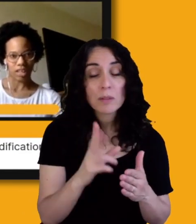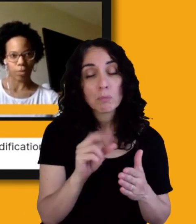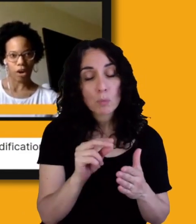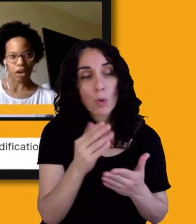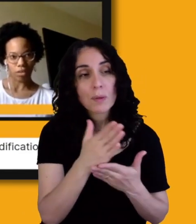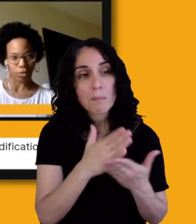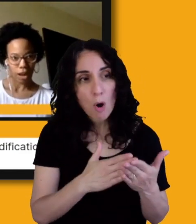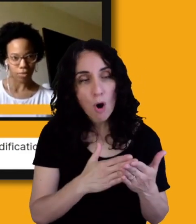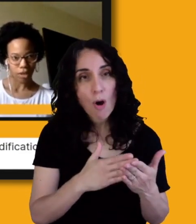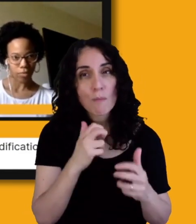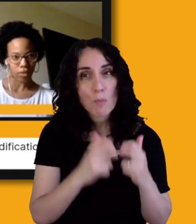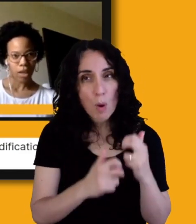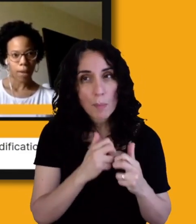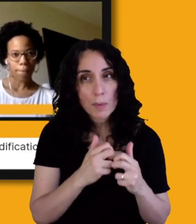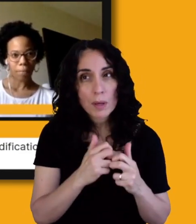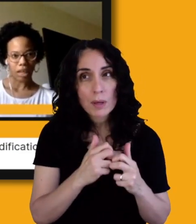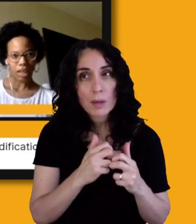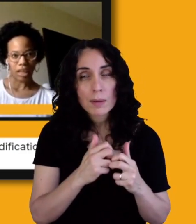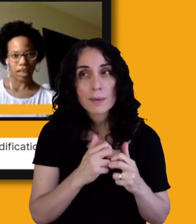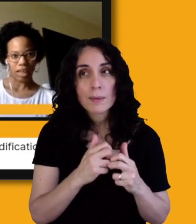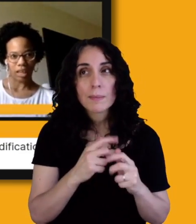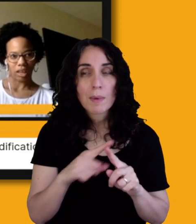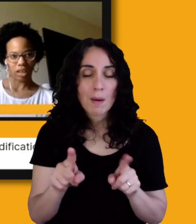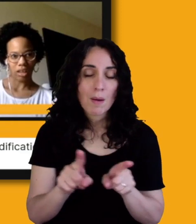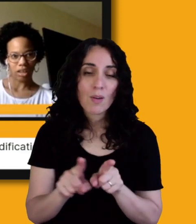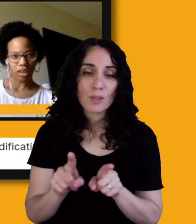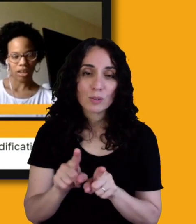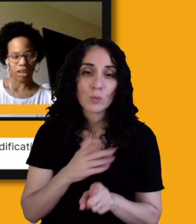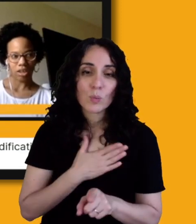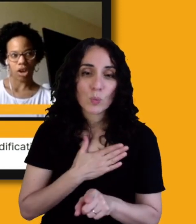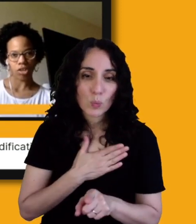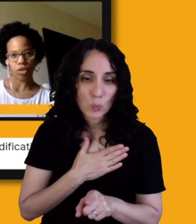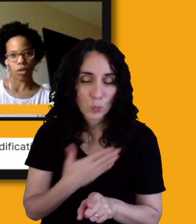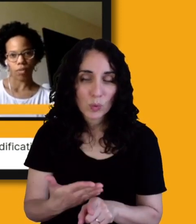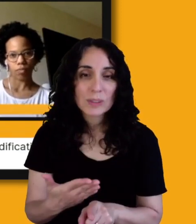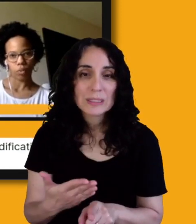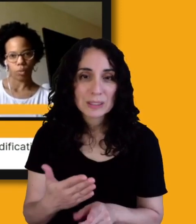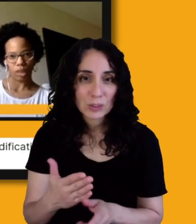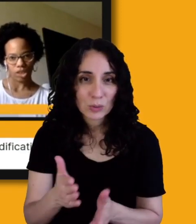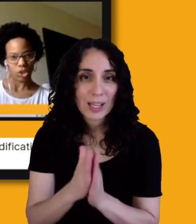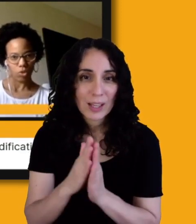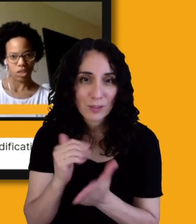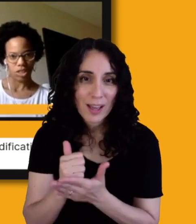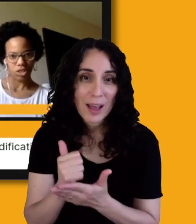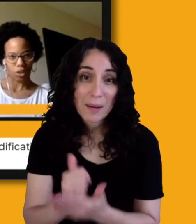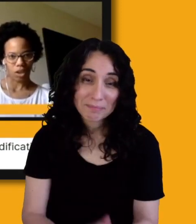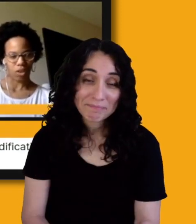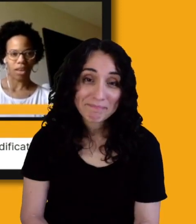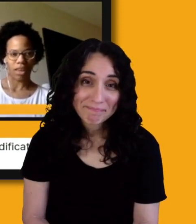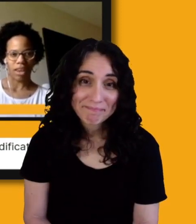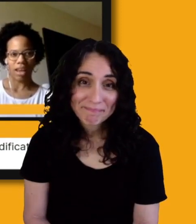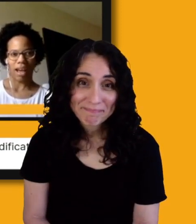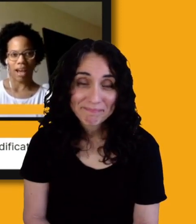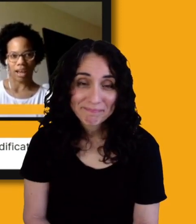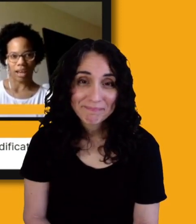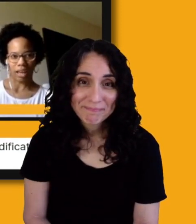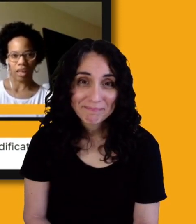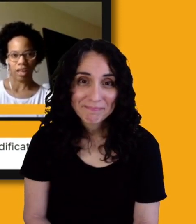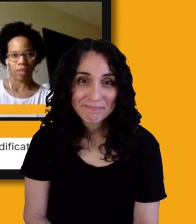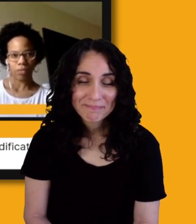a part of the problem, but it, it is also we as humans as well. And I will